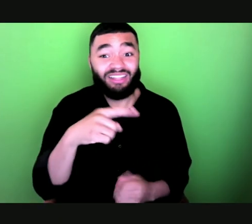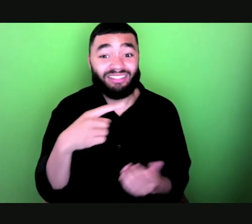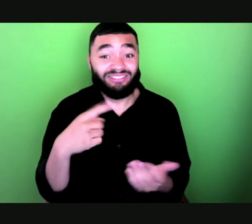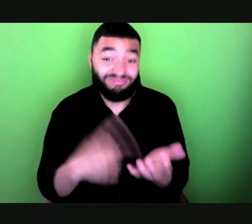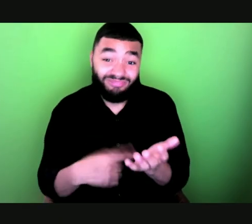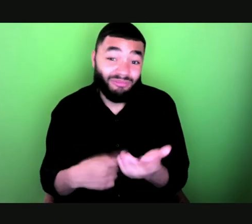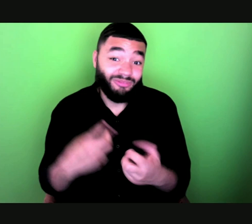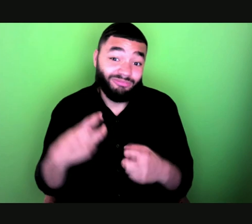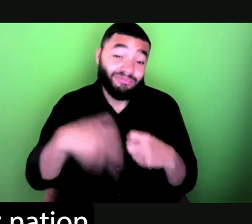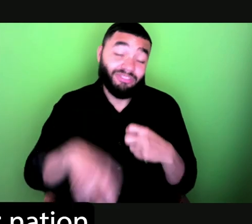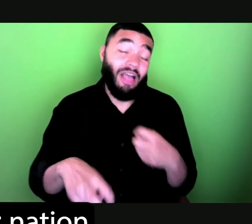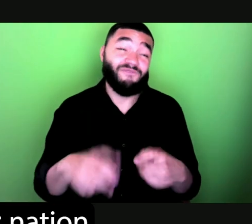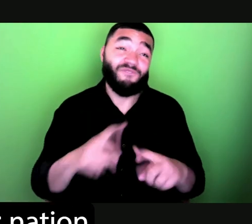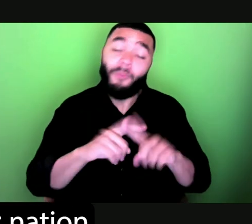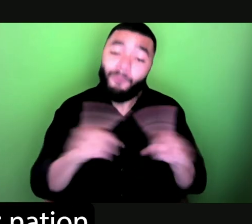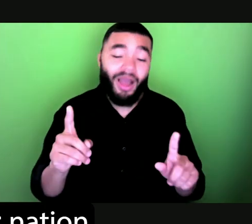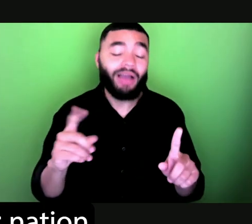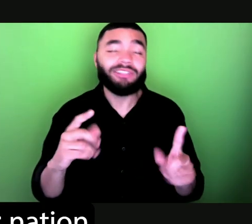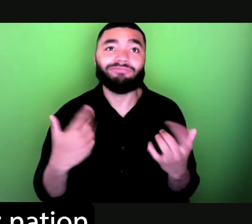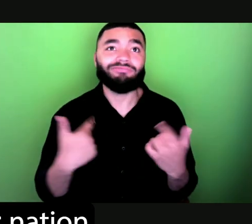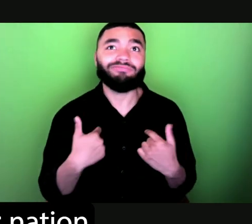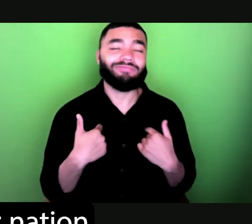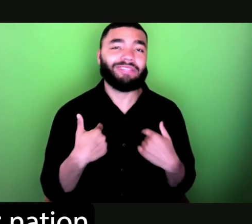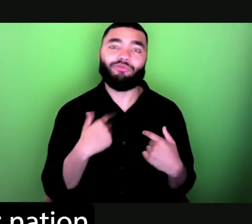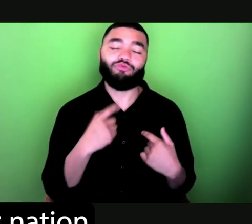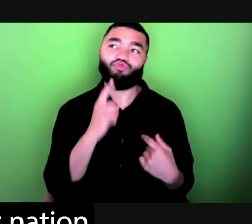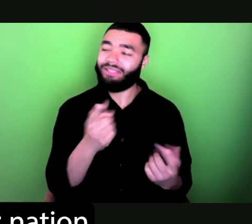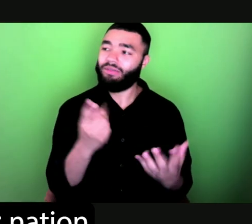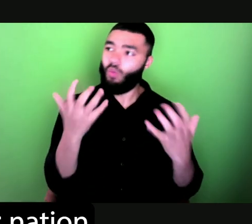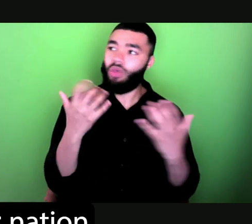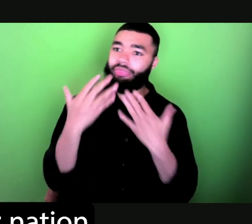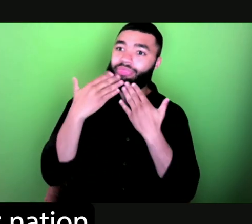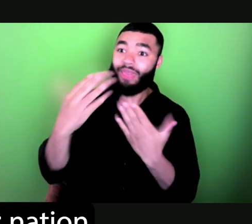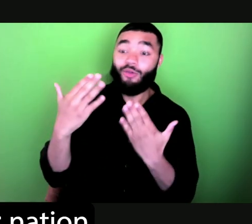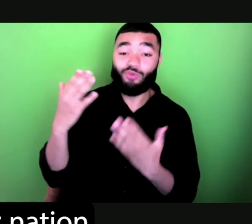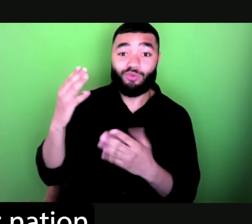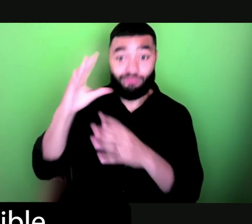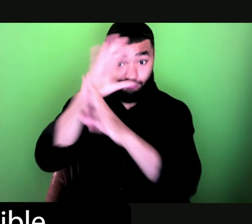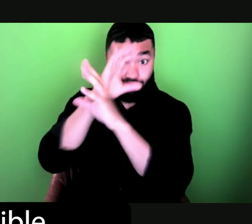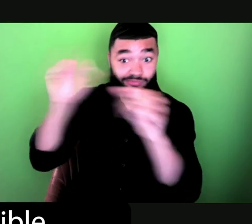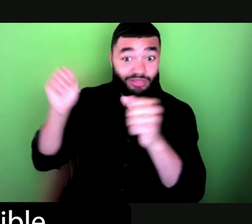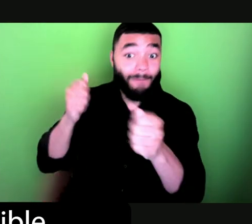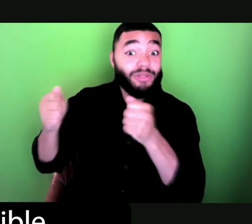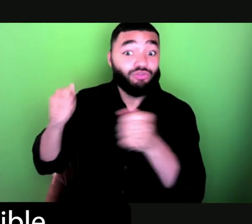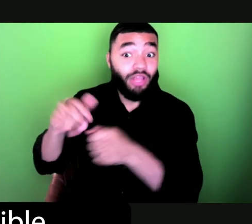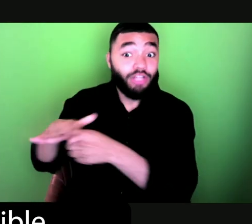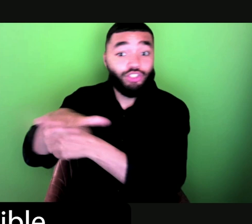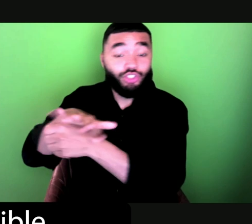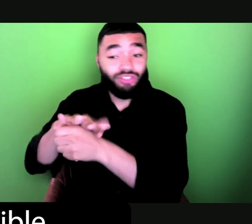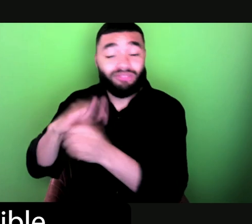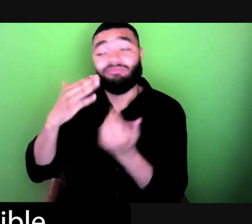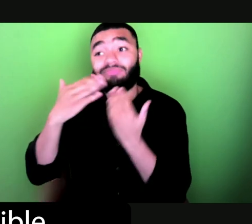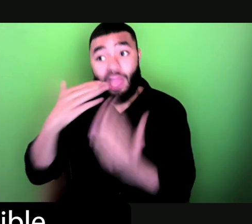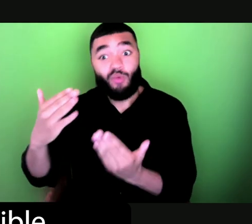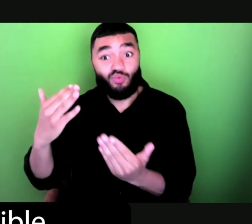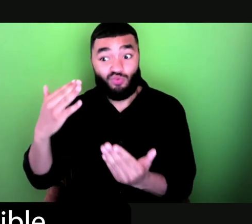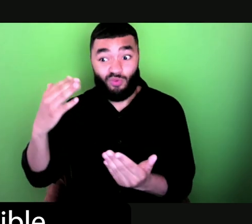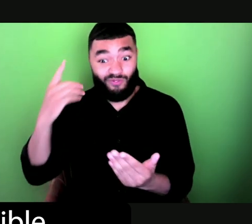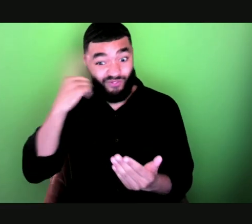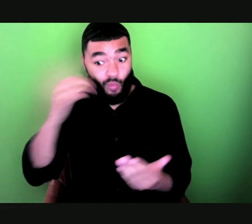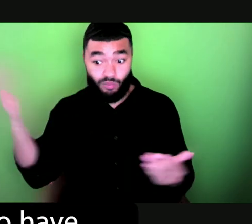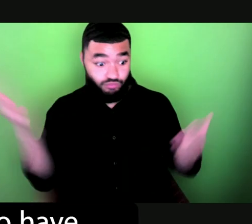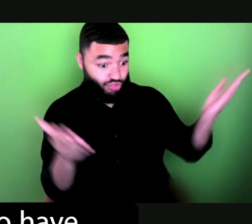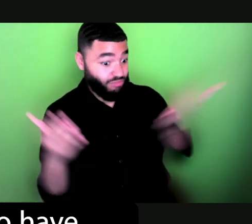bringing us together because for our nation to truly reach the goal of an accessible and a more equitable